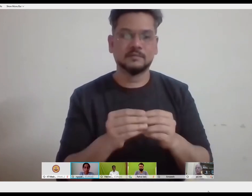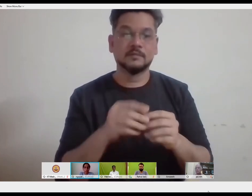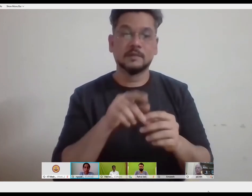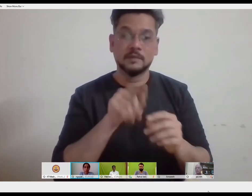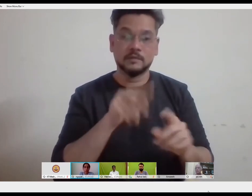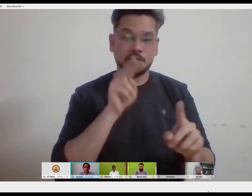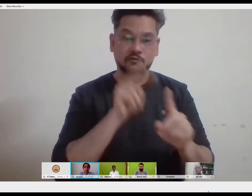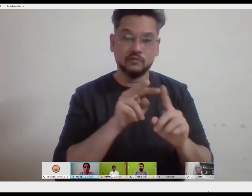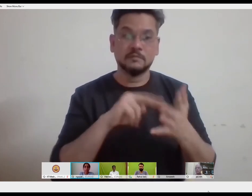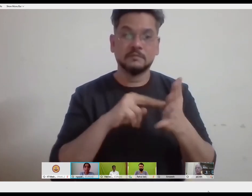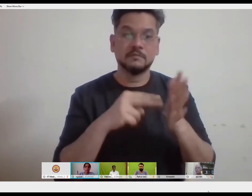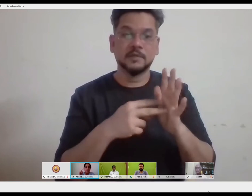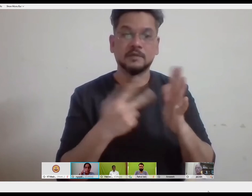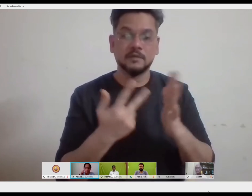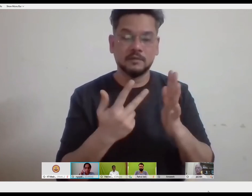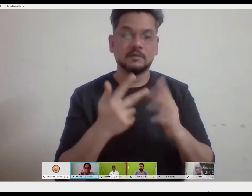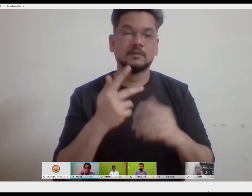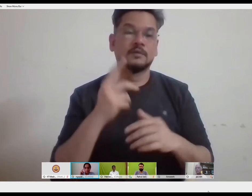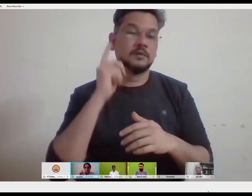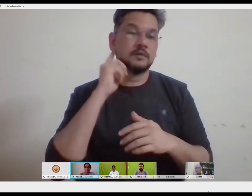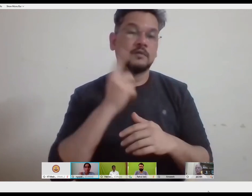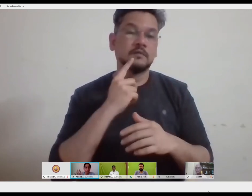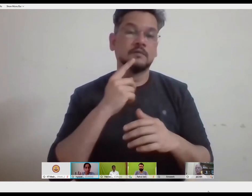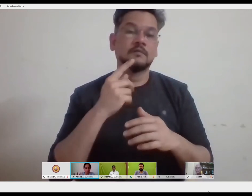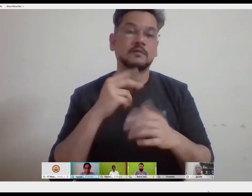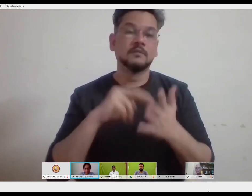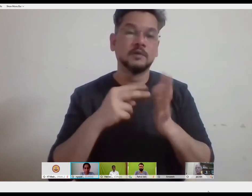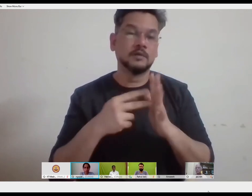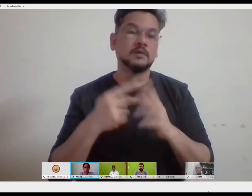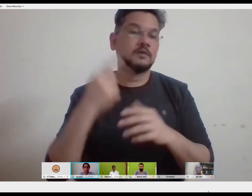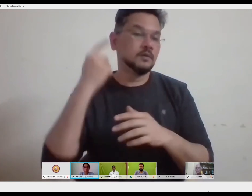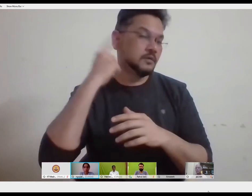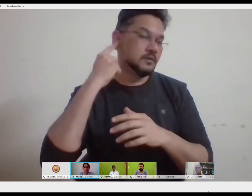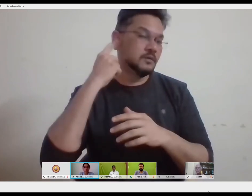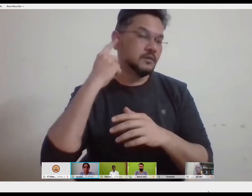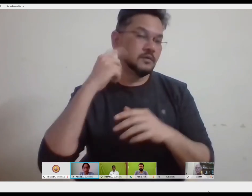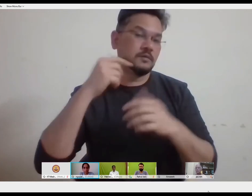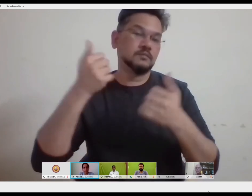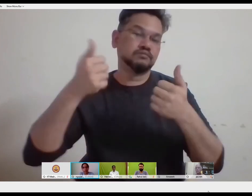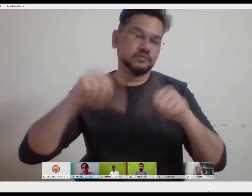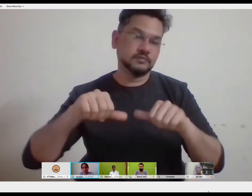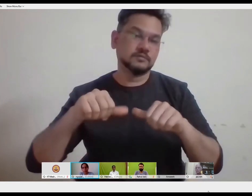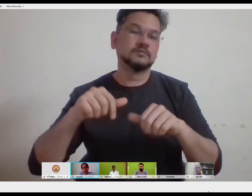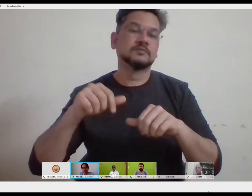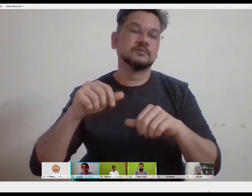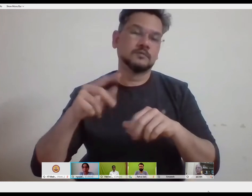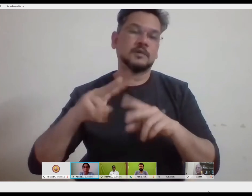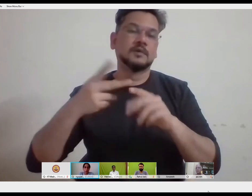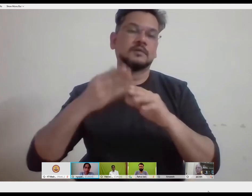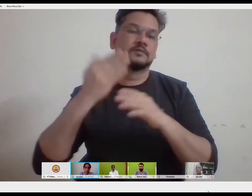to make their hearing possible again. So technology like hearing aids or cochlear